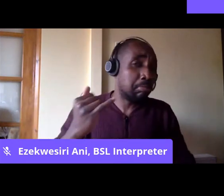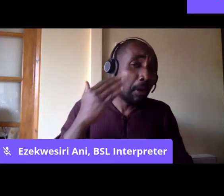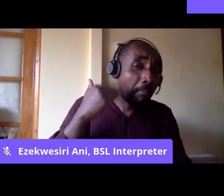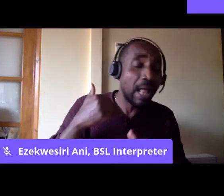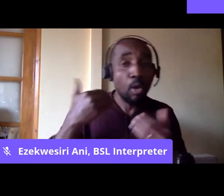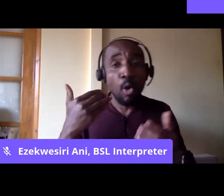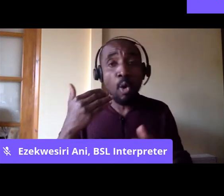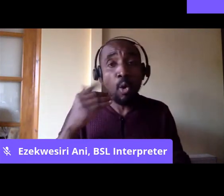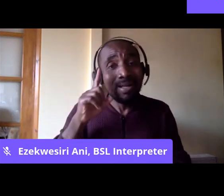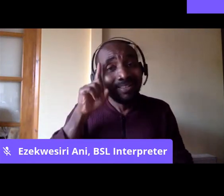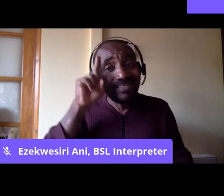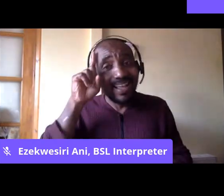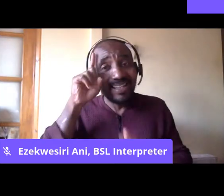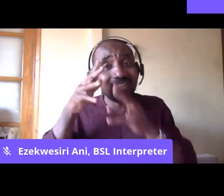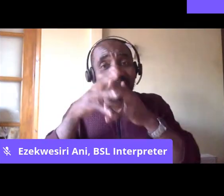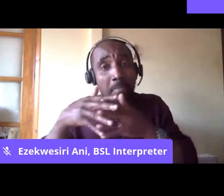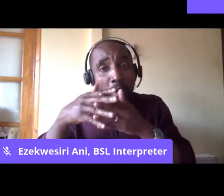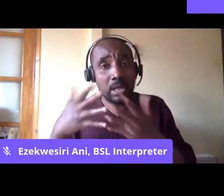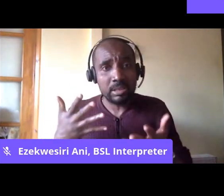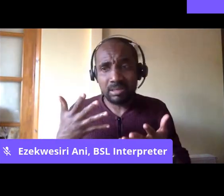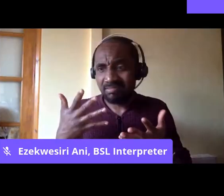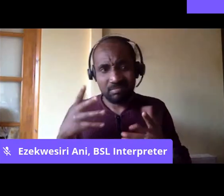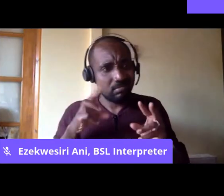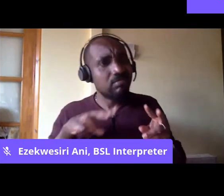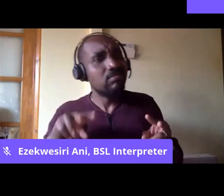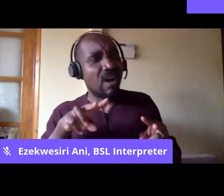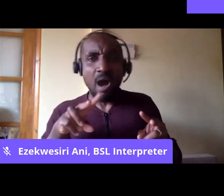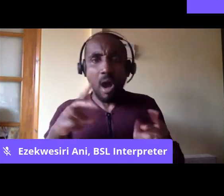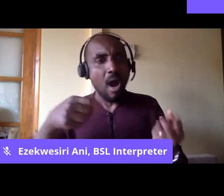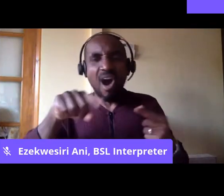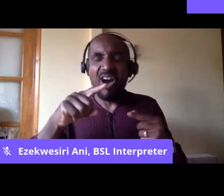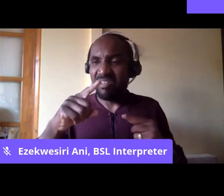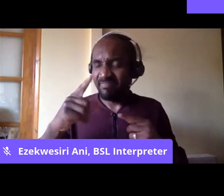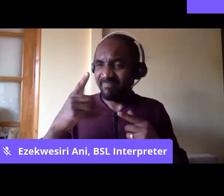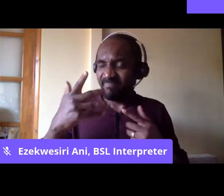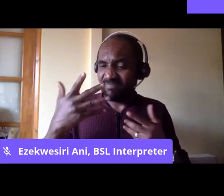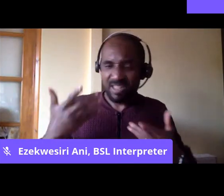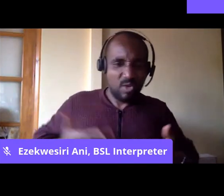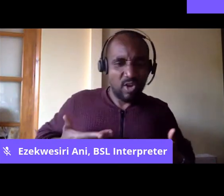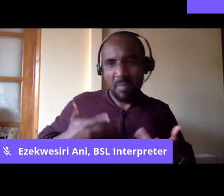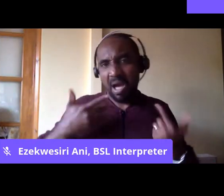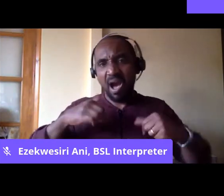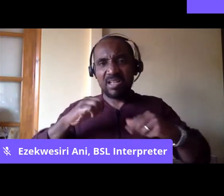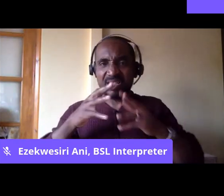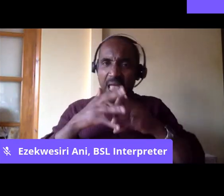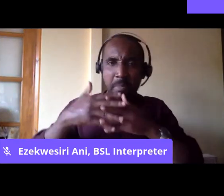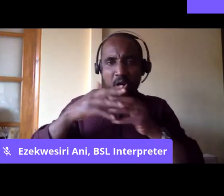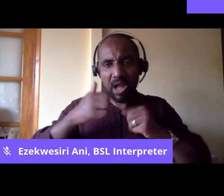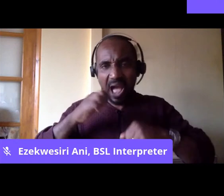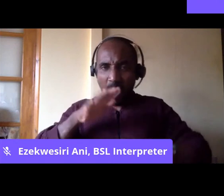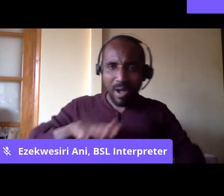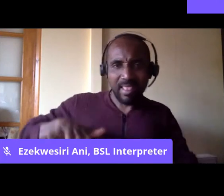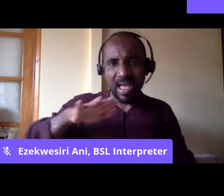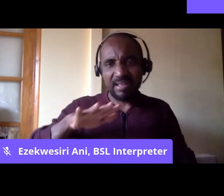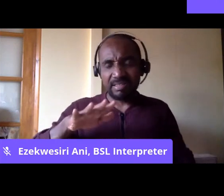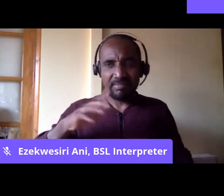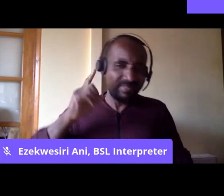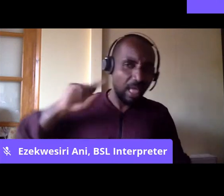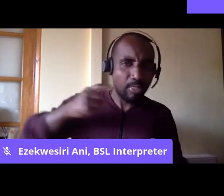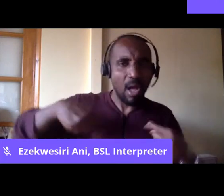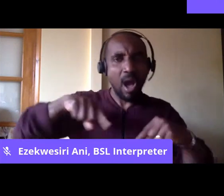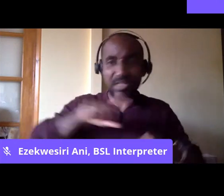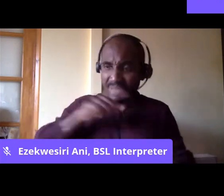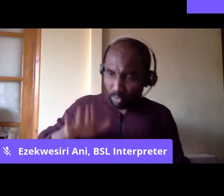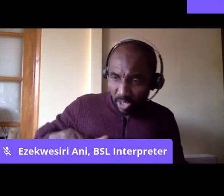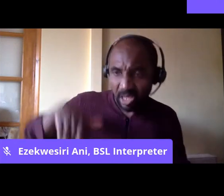Americans saying that all of these different people, they don't care about our land question. You know, this kind of suspicion is